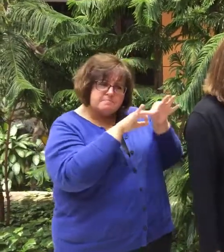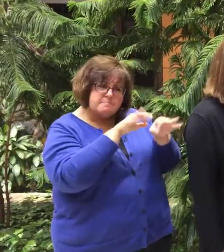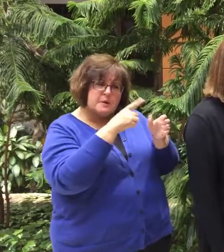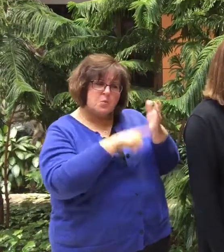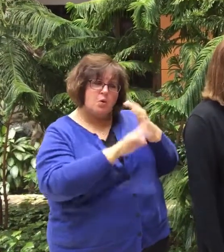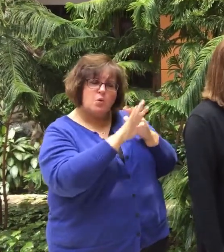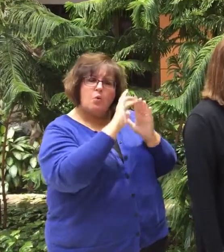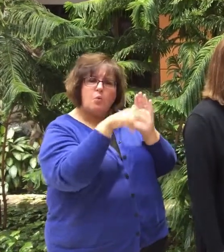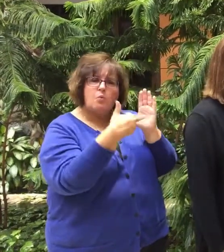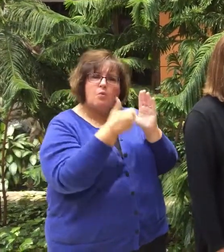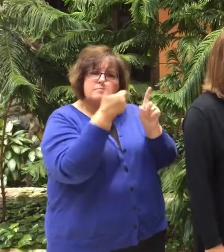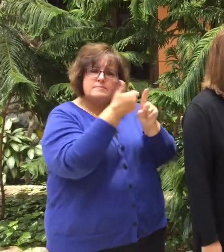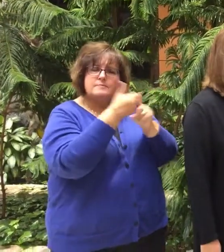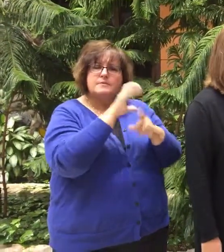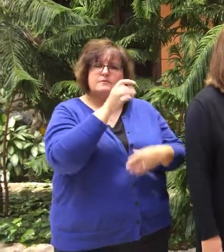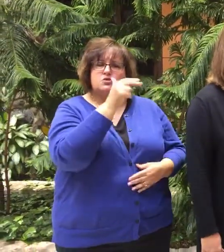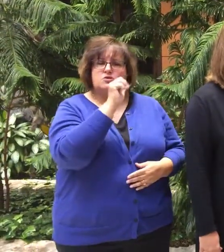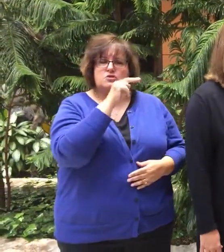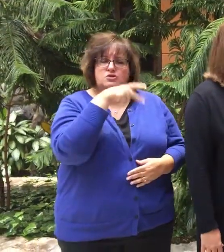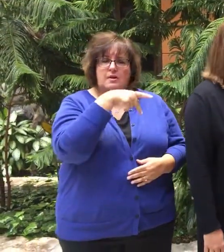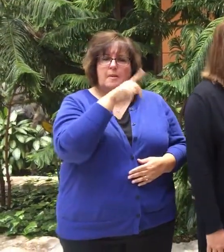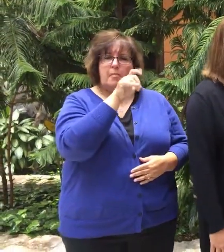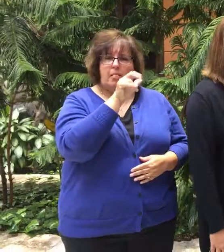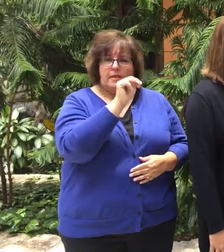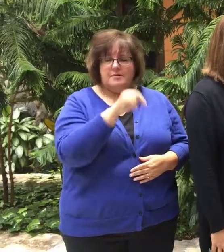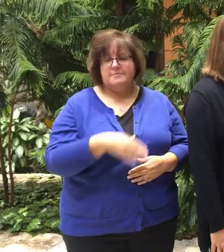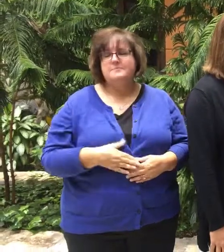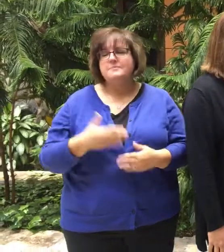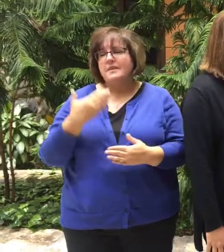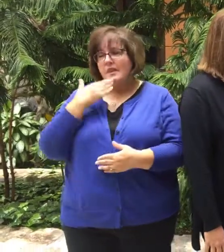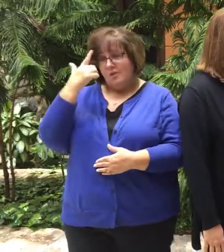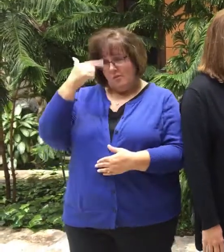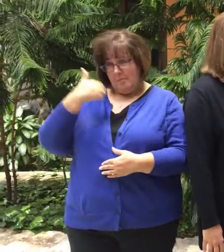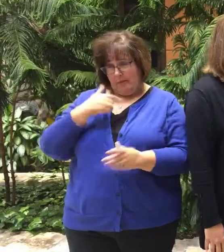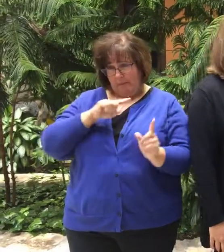bit about what your role is. Sure, Shawn. for letting me come.